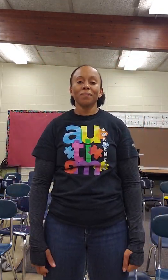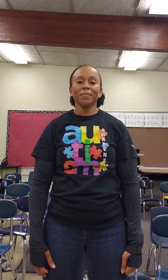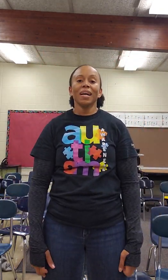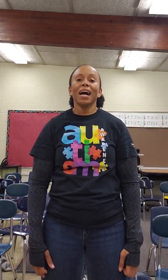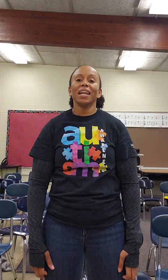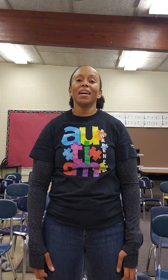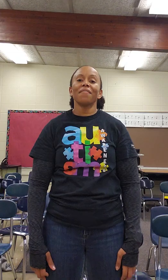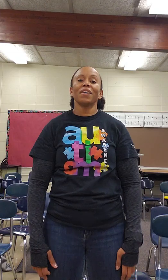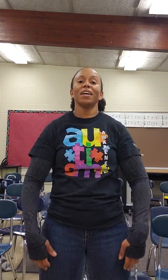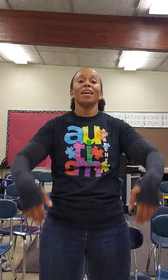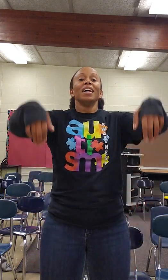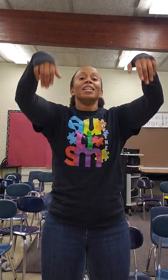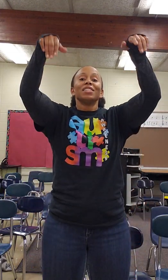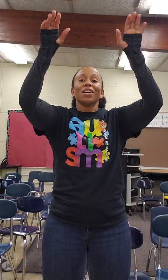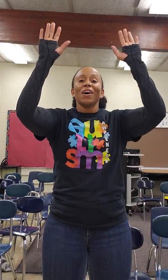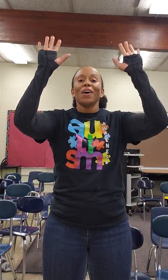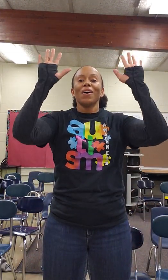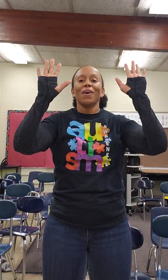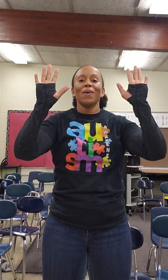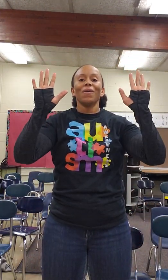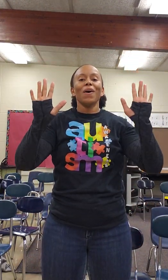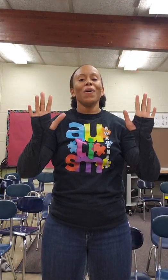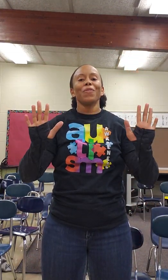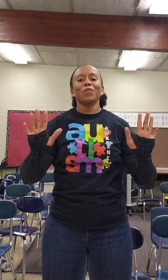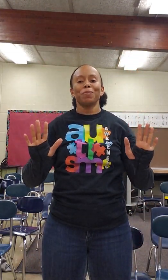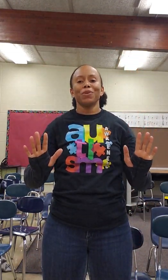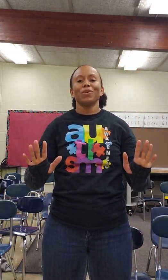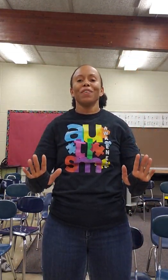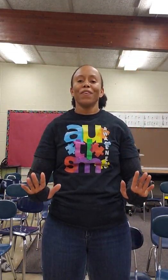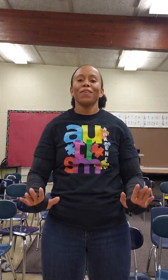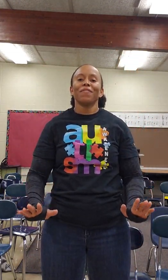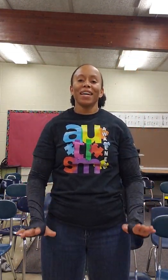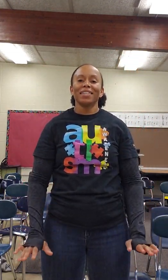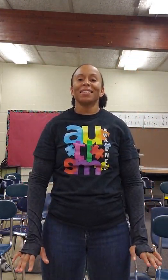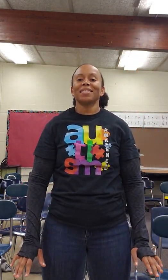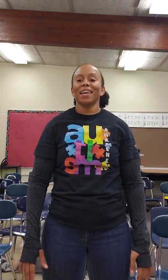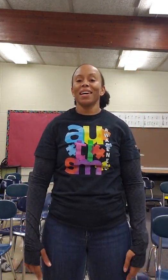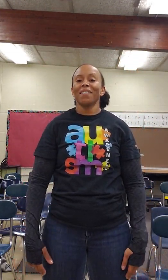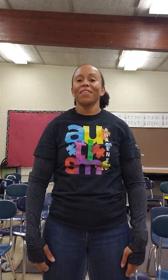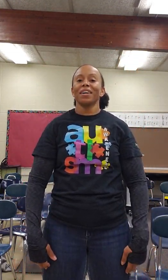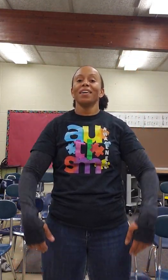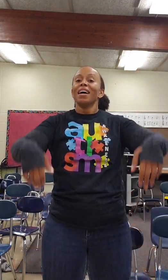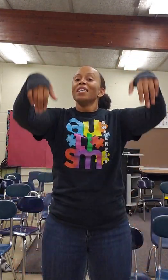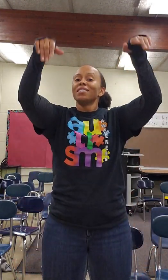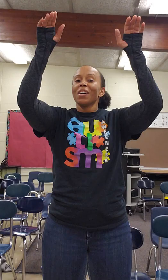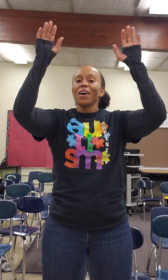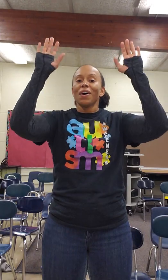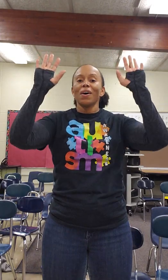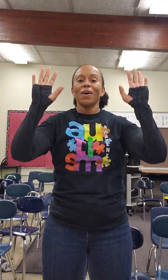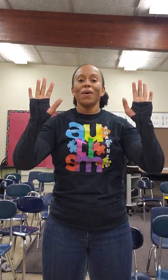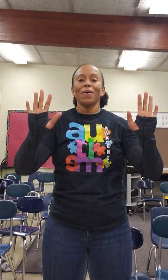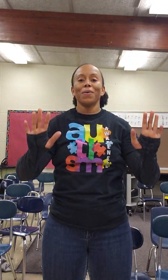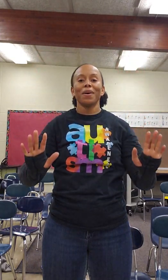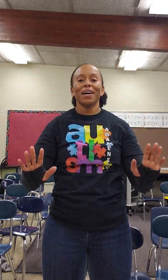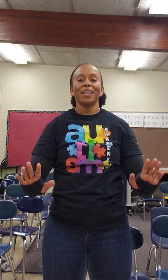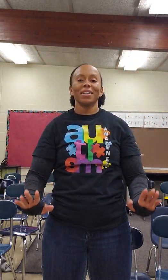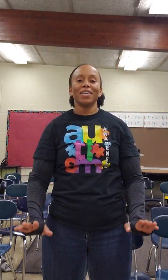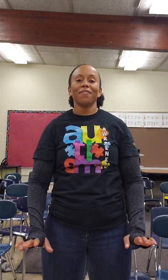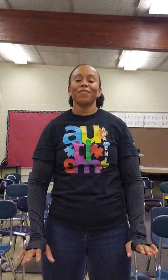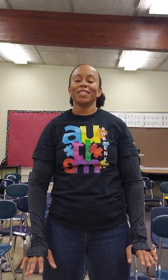I love the snow. Oh, those beautiful flakes. I love the snow. What a difference